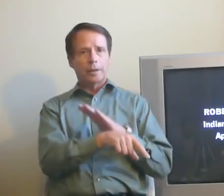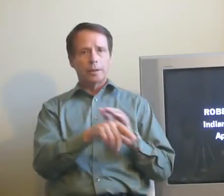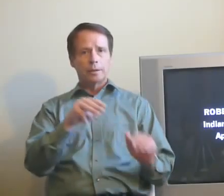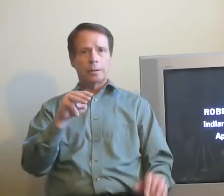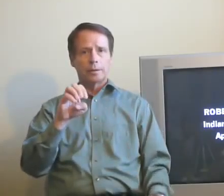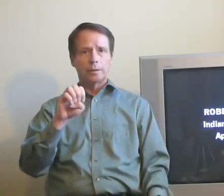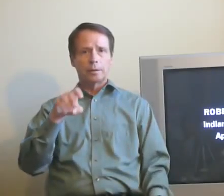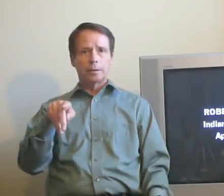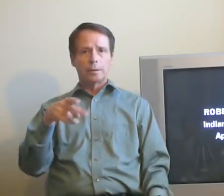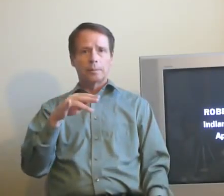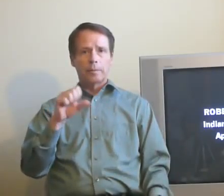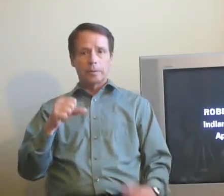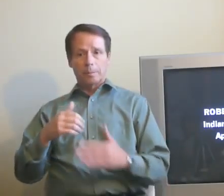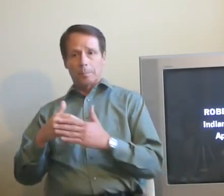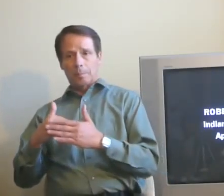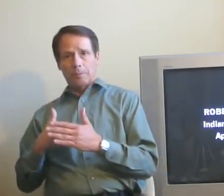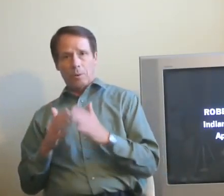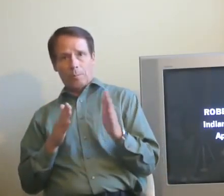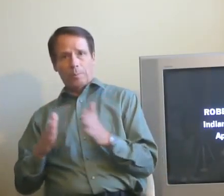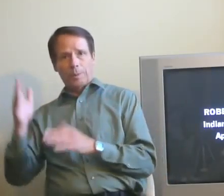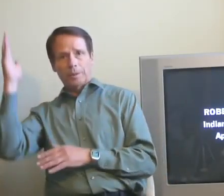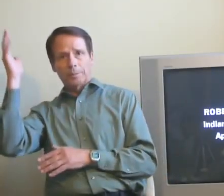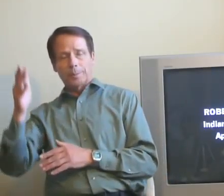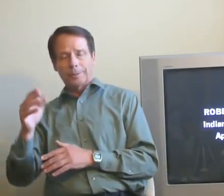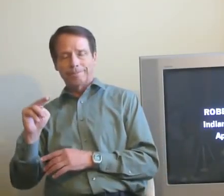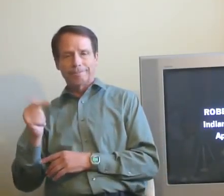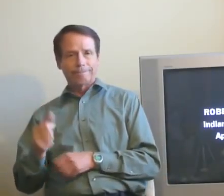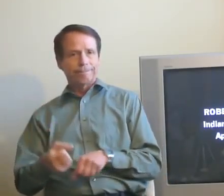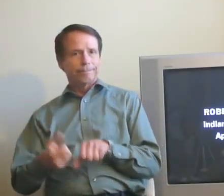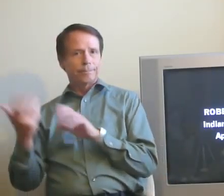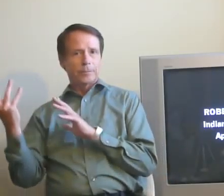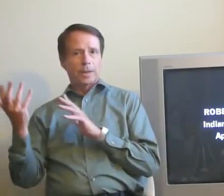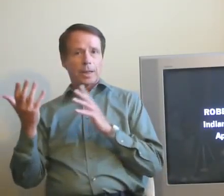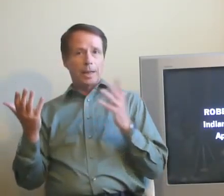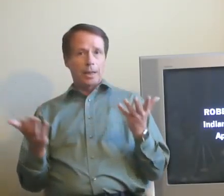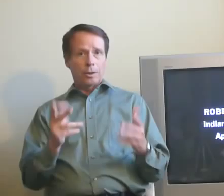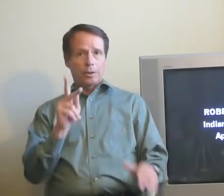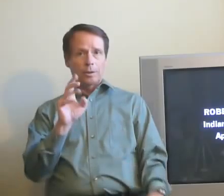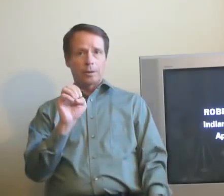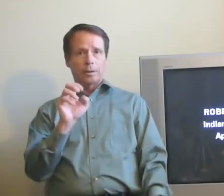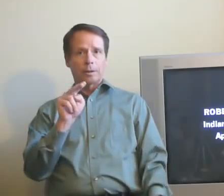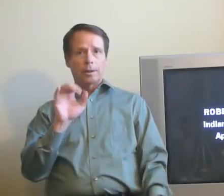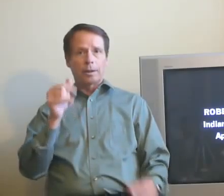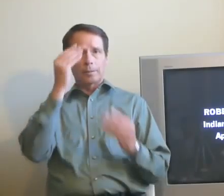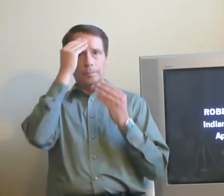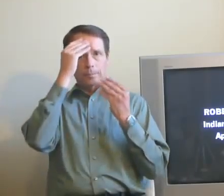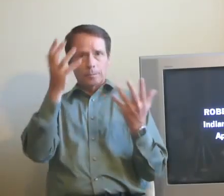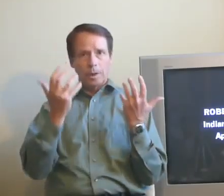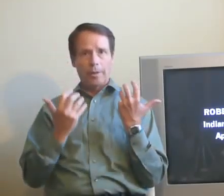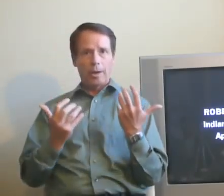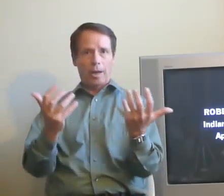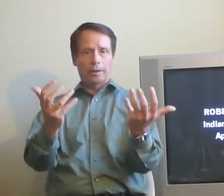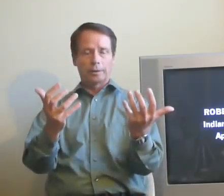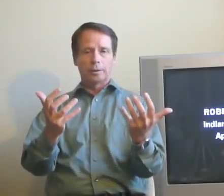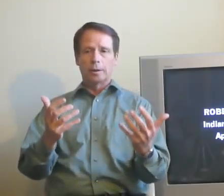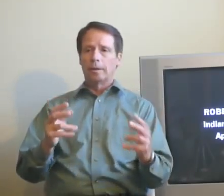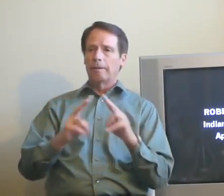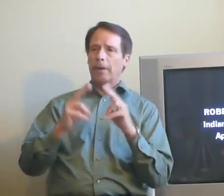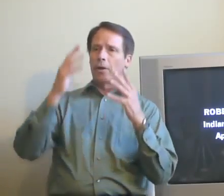His prepared remarks useless. Here, Kennedy breaks the news to a stunned and disbelieving audience. Some very sad news for